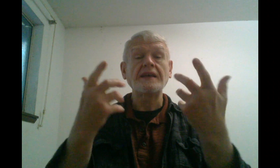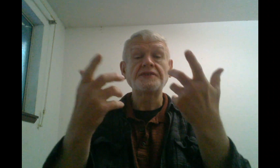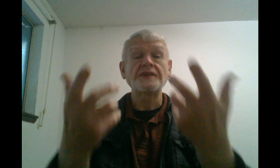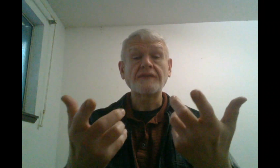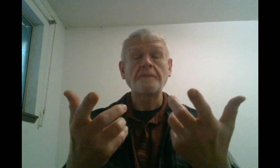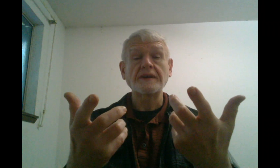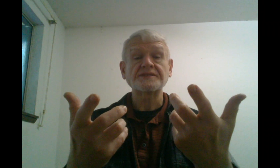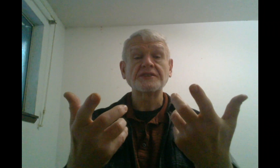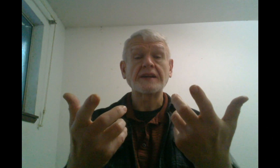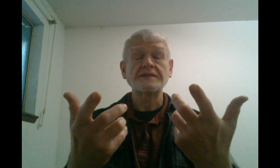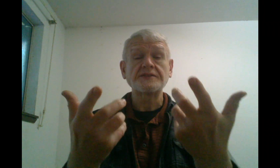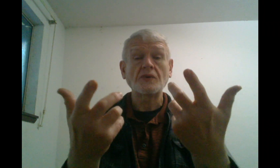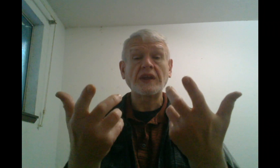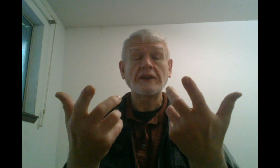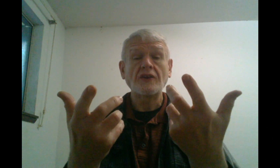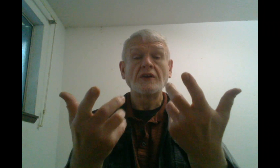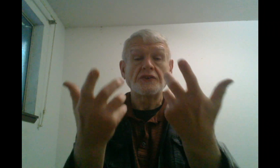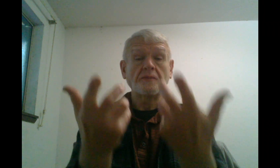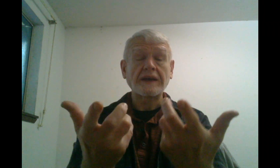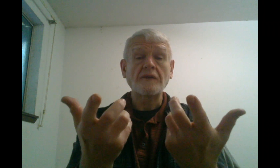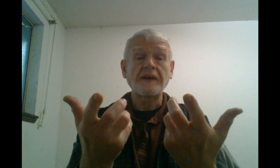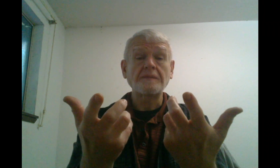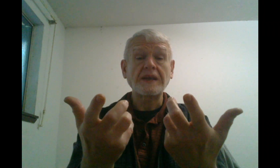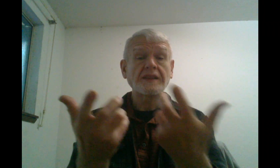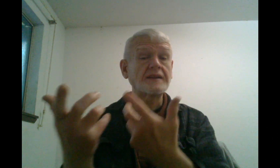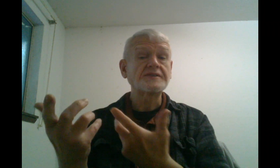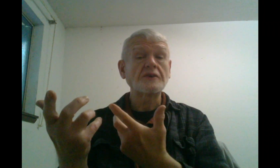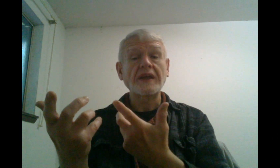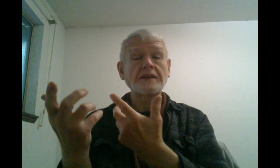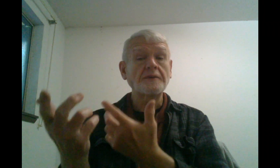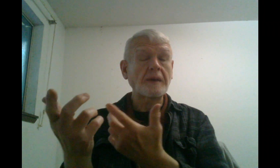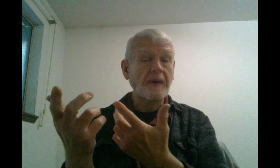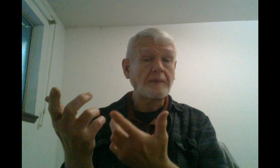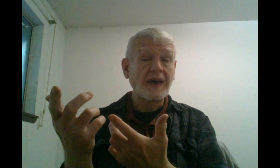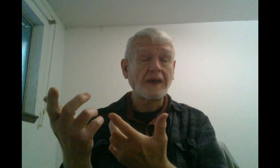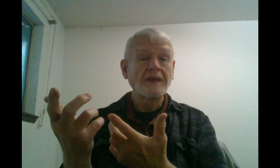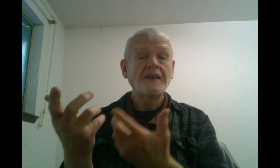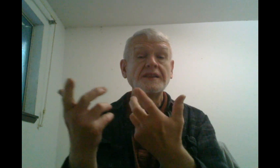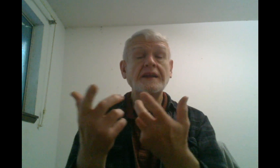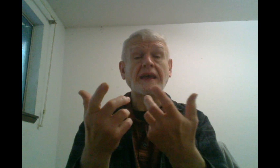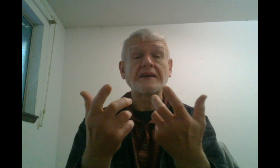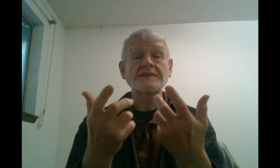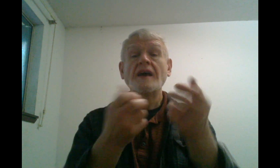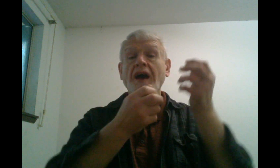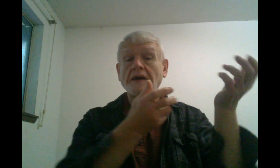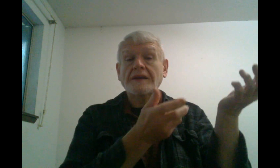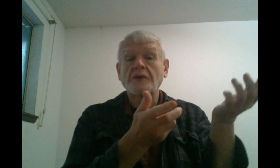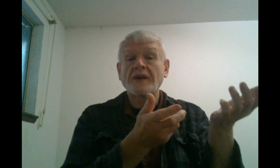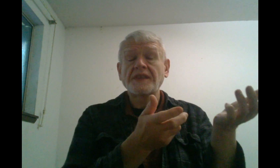each and every person that has donated to my GoFundMe, that has donated to my PayPal, that has, I do want to